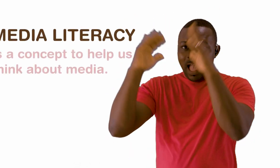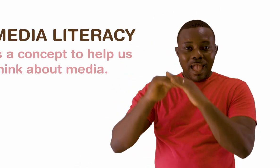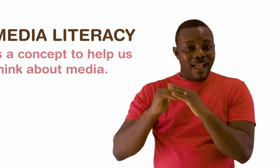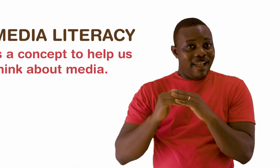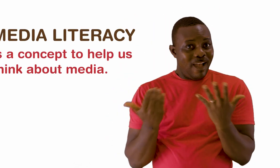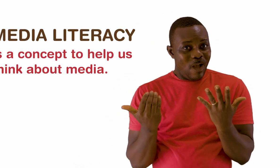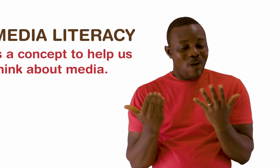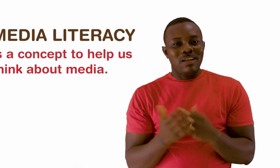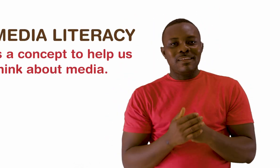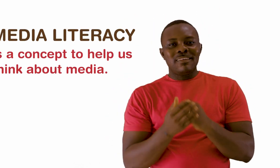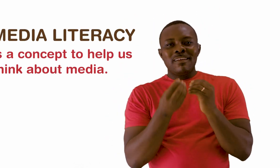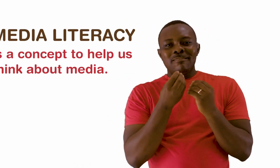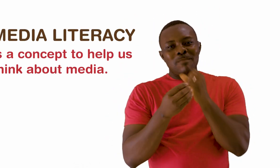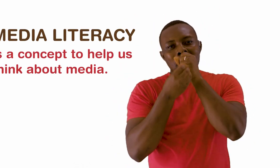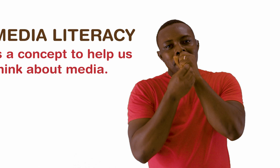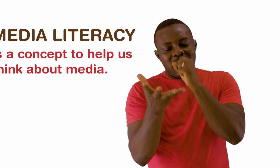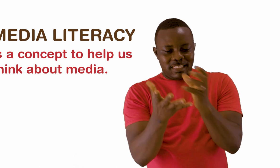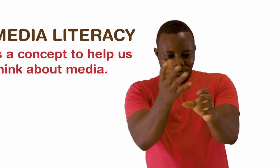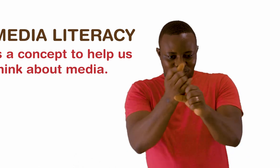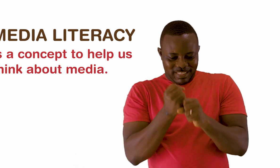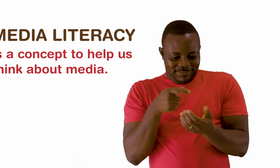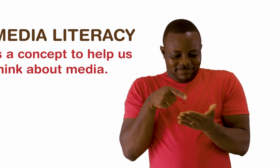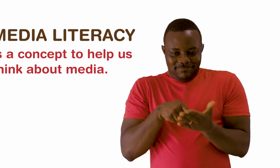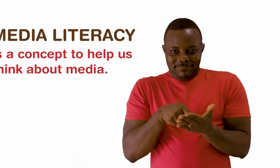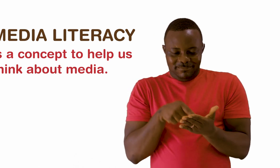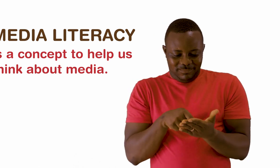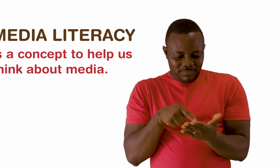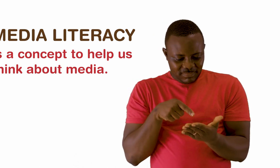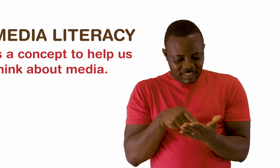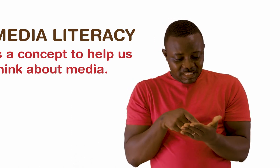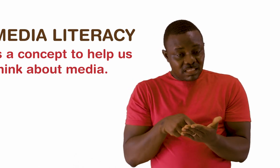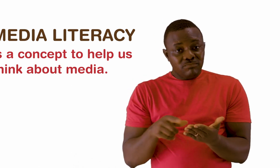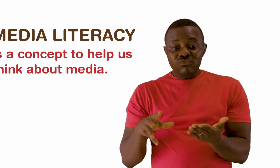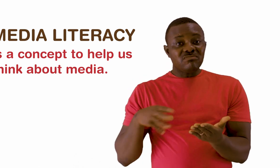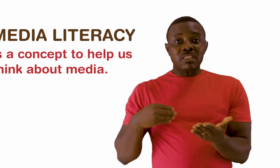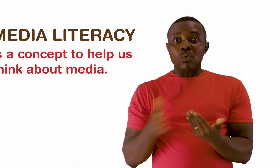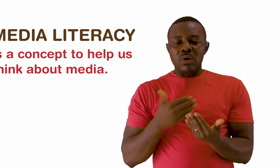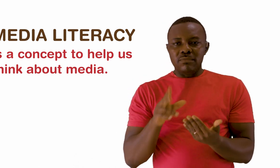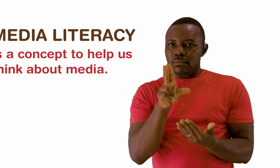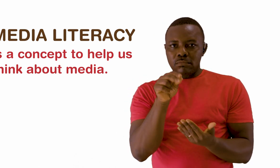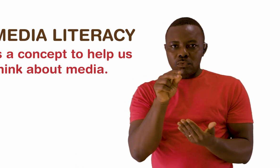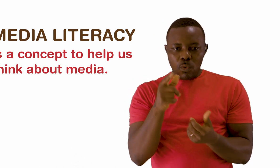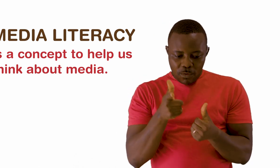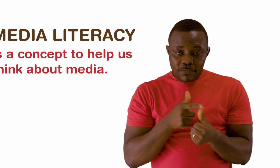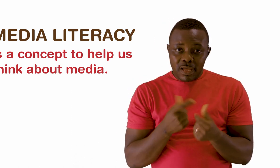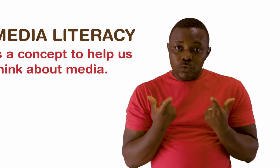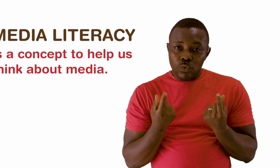about and approach the media we consume. Do we just accept anything the media tells us? No! Media literacy enables us to